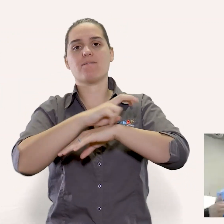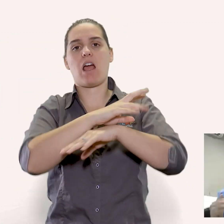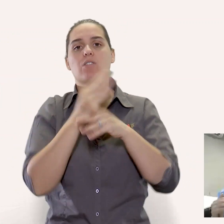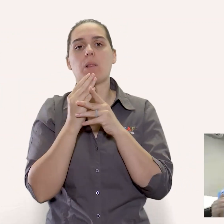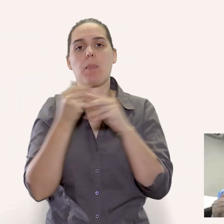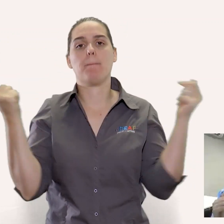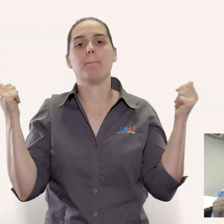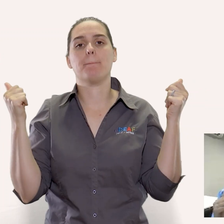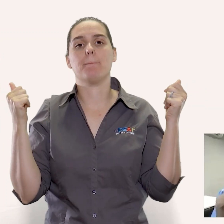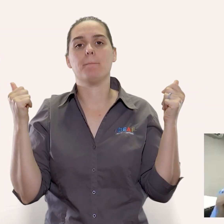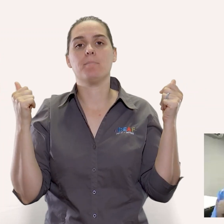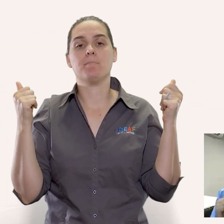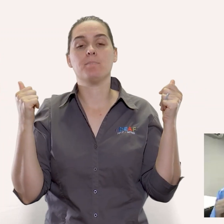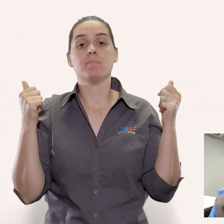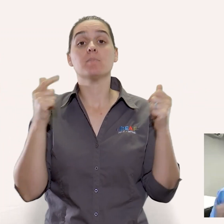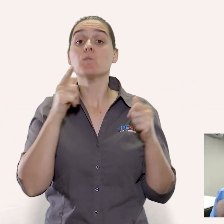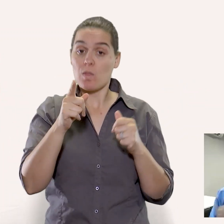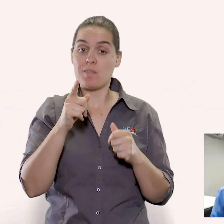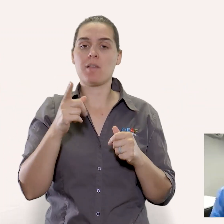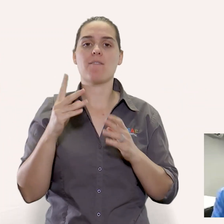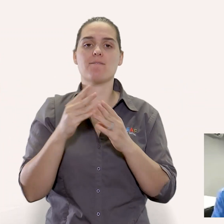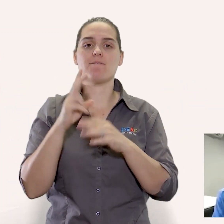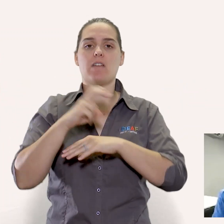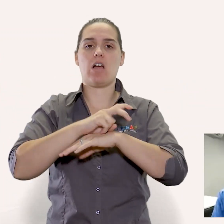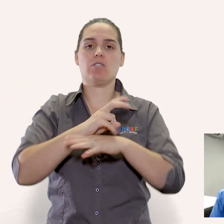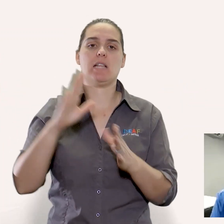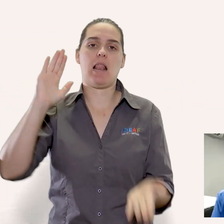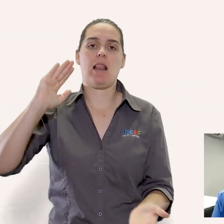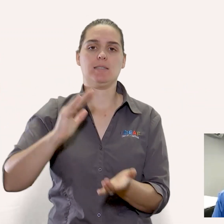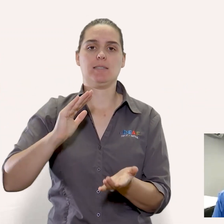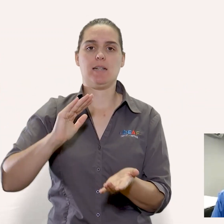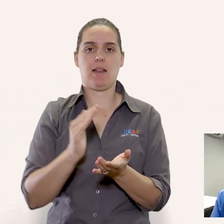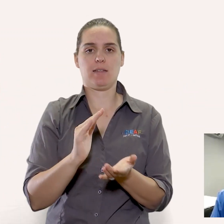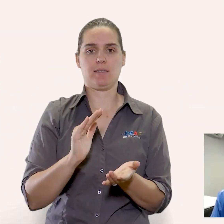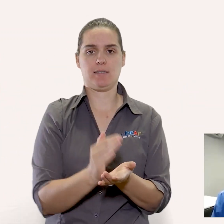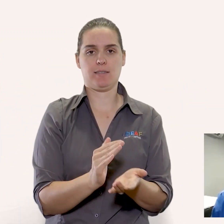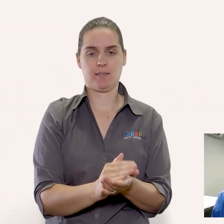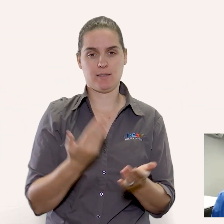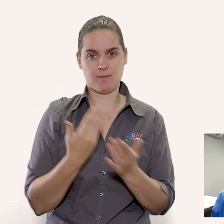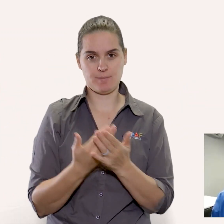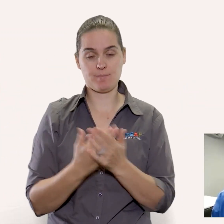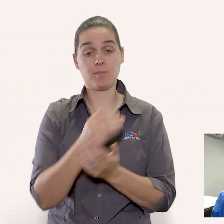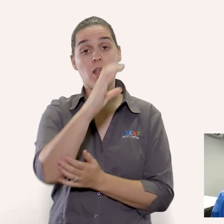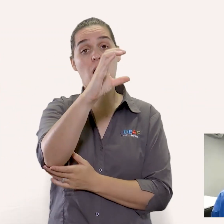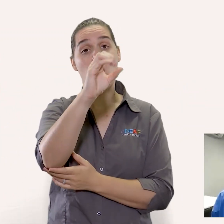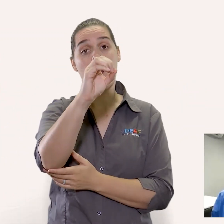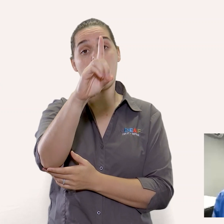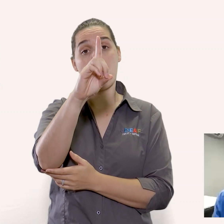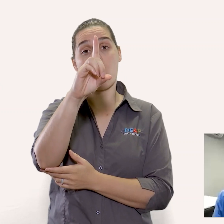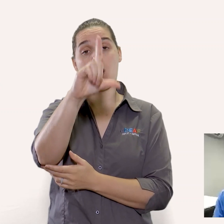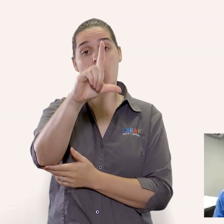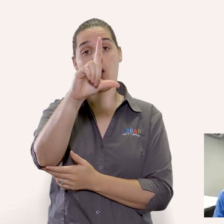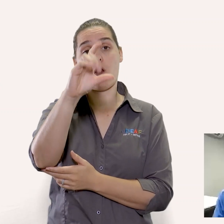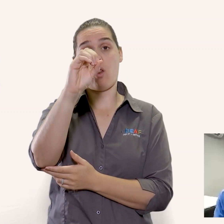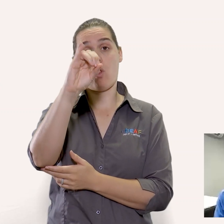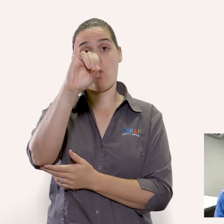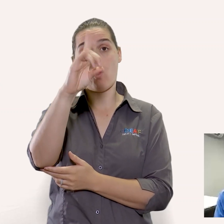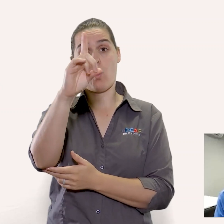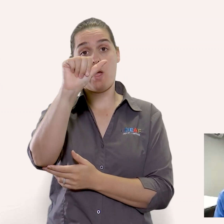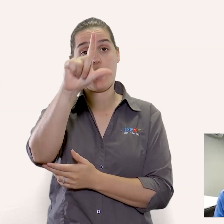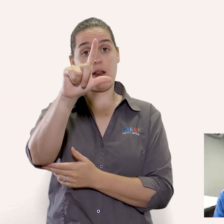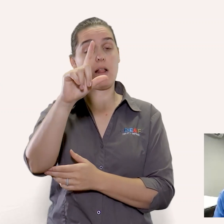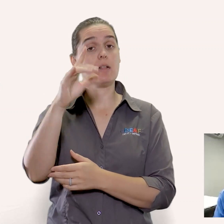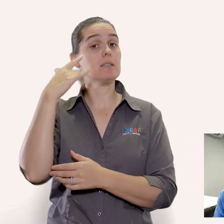we minimize our chance of actually contracting the viral infection that my kids brought home colloidal silver is completely